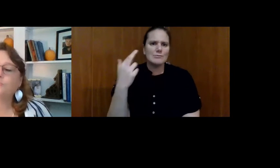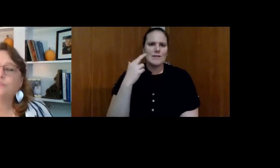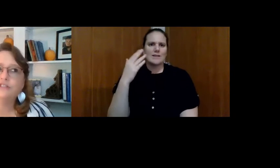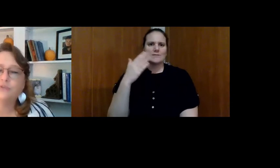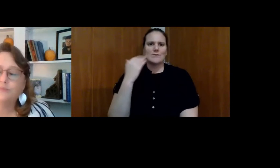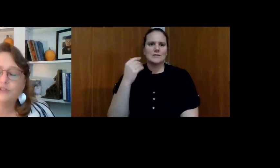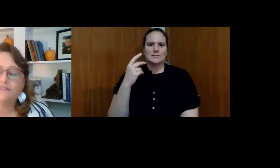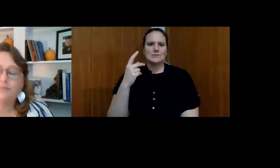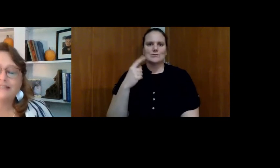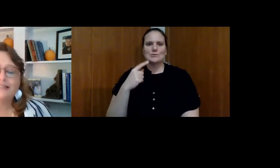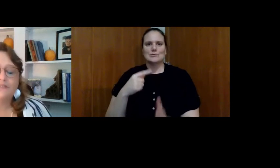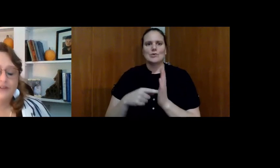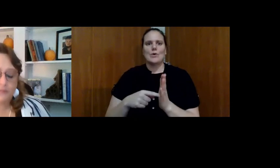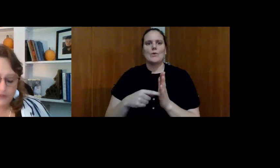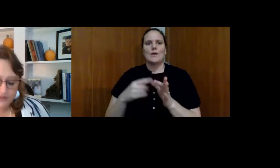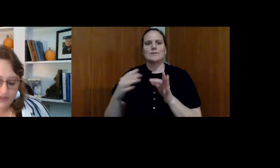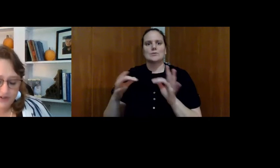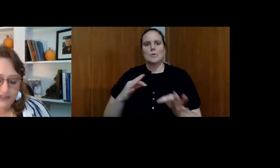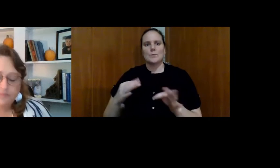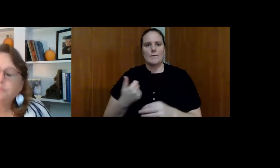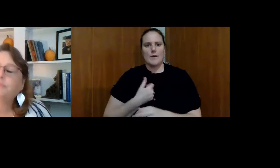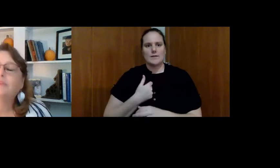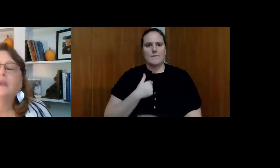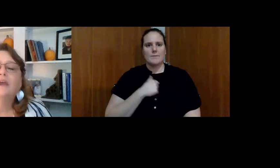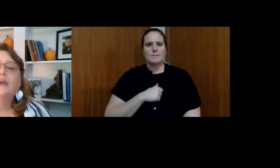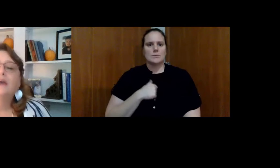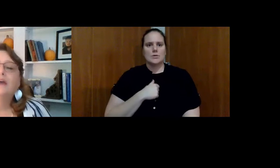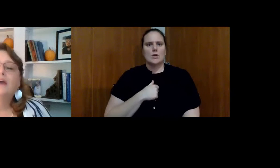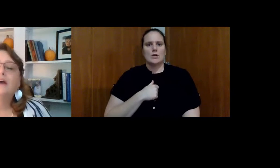give a visual description of myself. I'm so sorry.